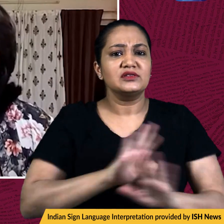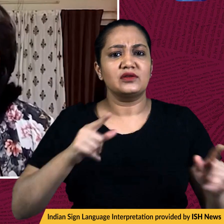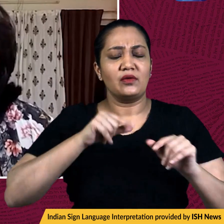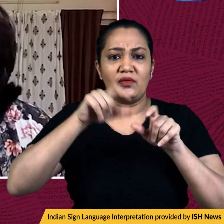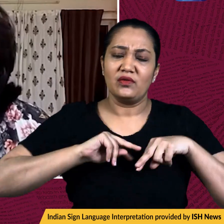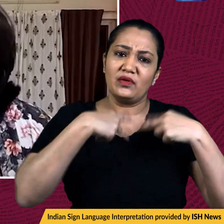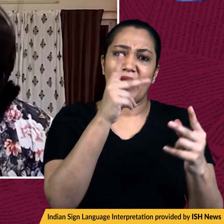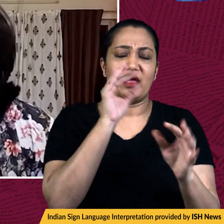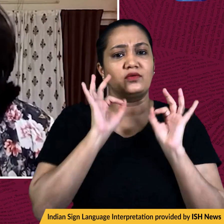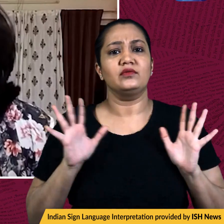Ukraine.